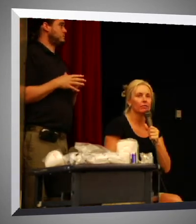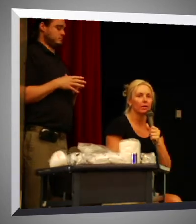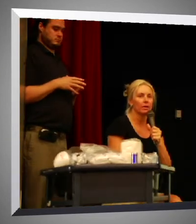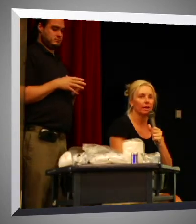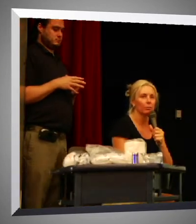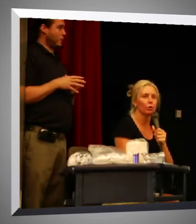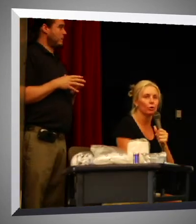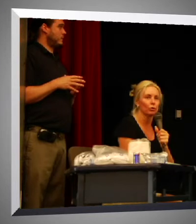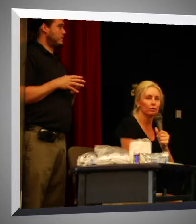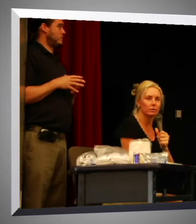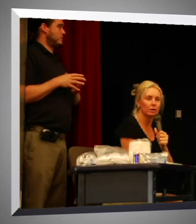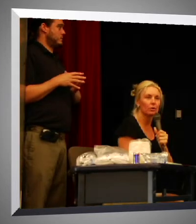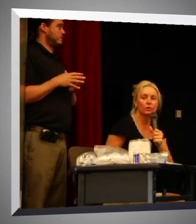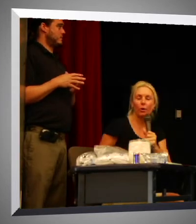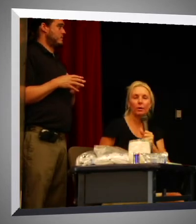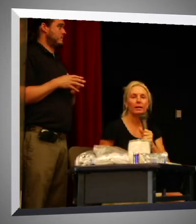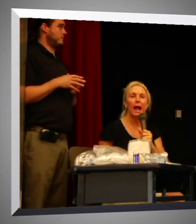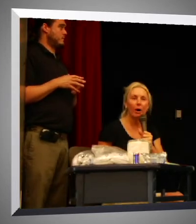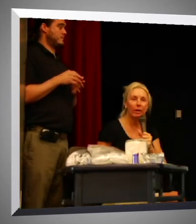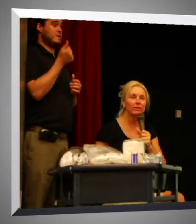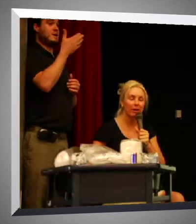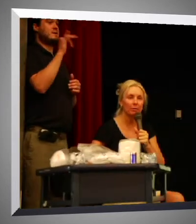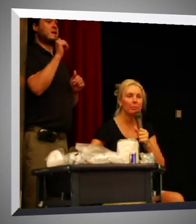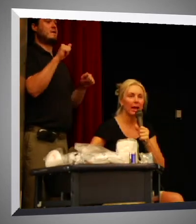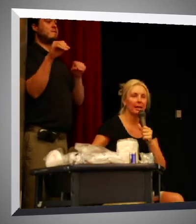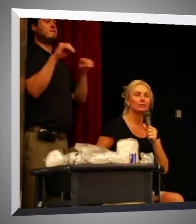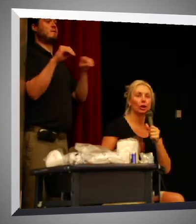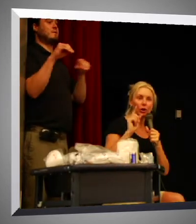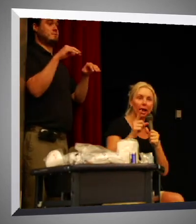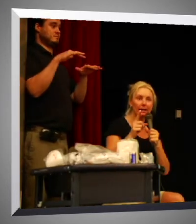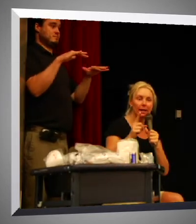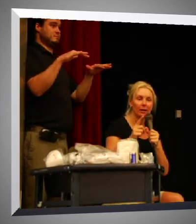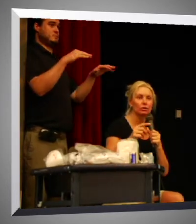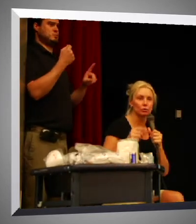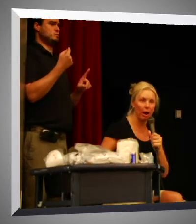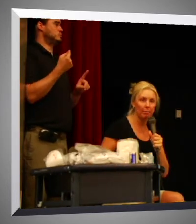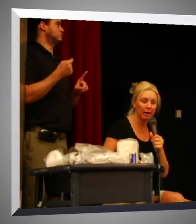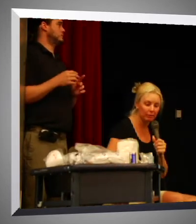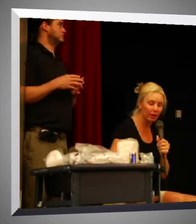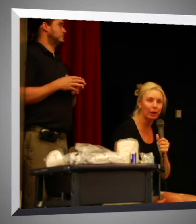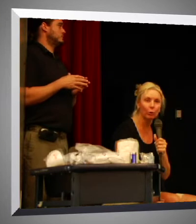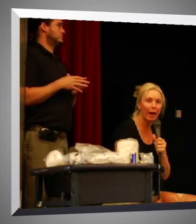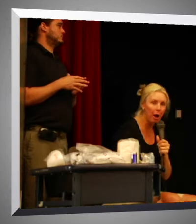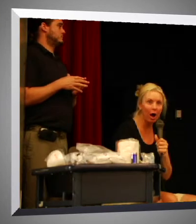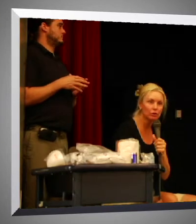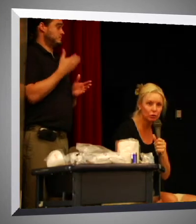Everything moves. So, now they've developed a plan. It's a good idea to drop, cover, and grab onto